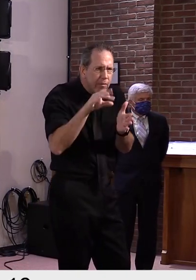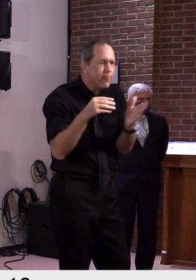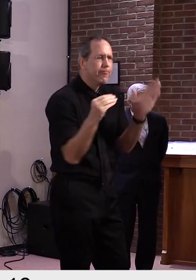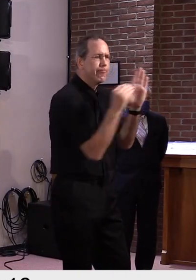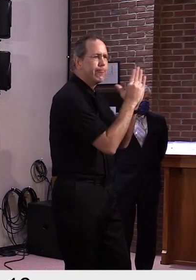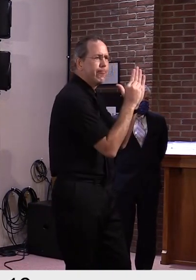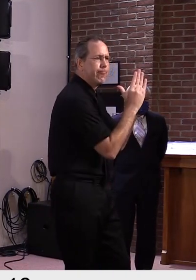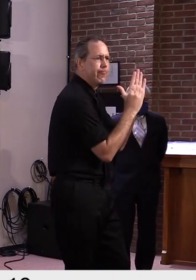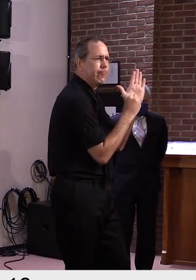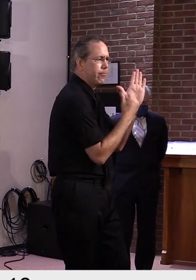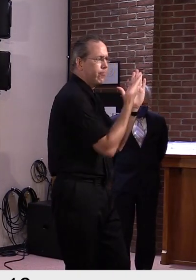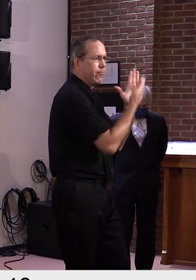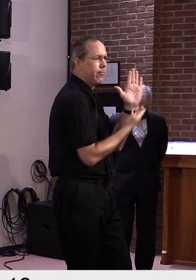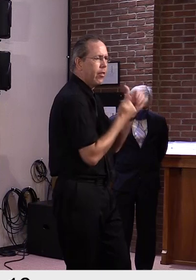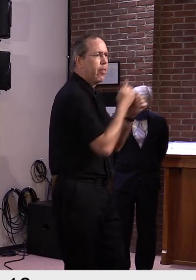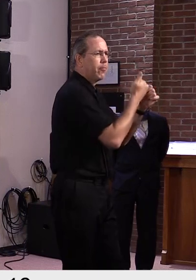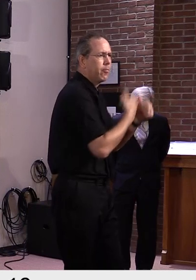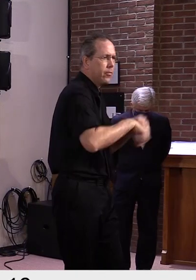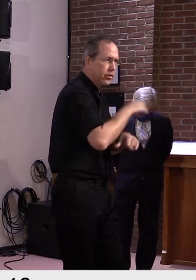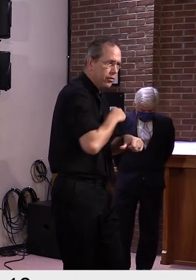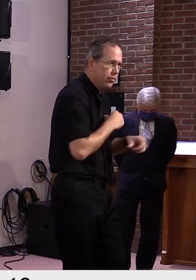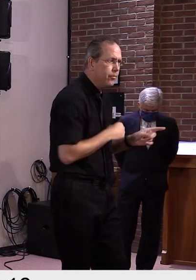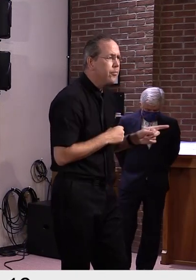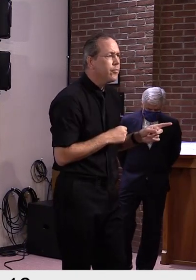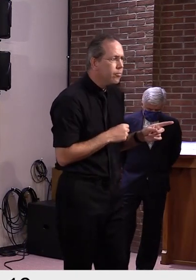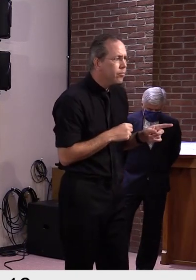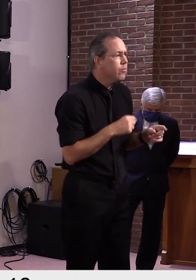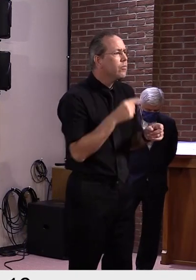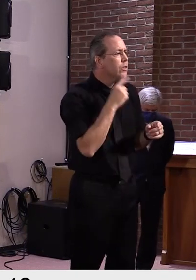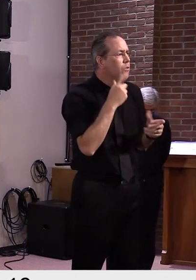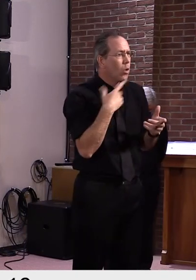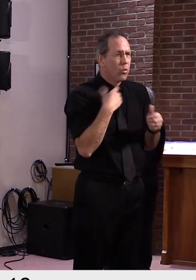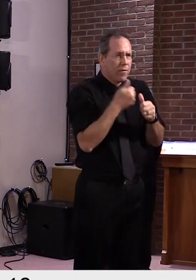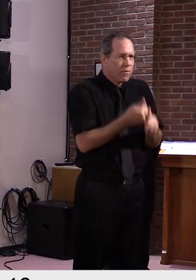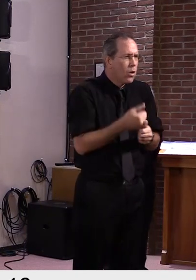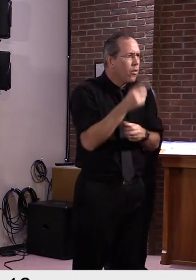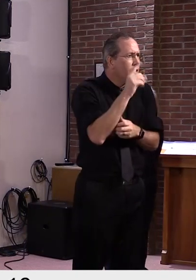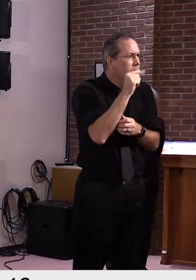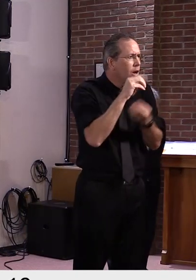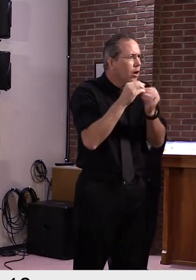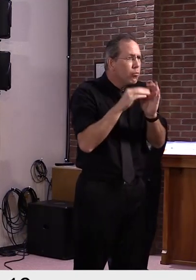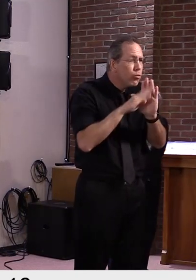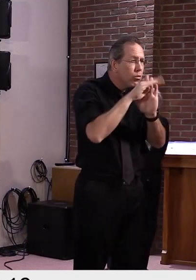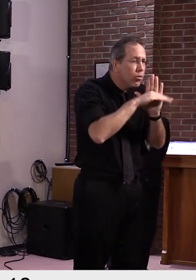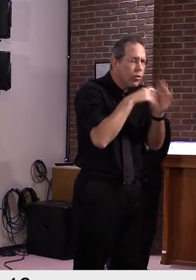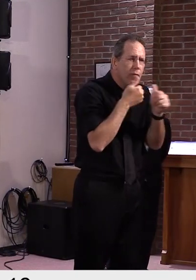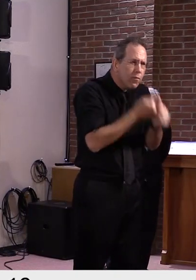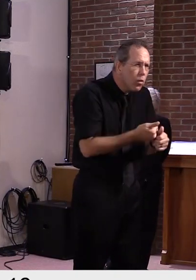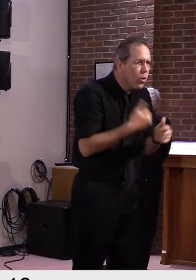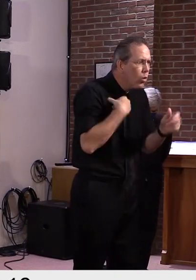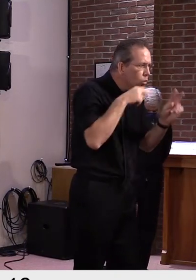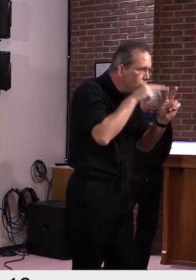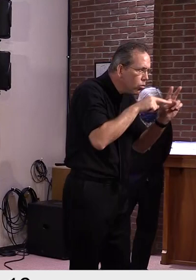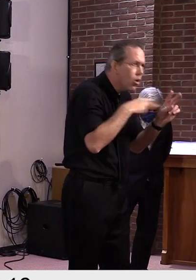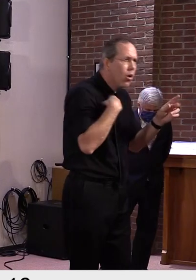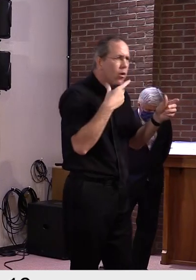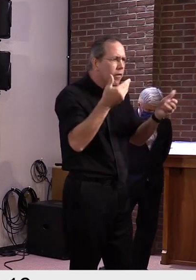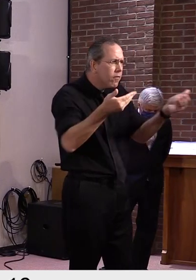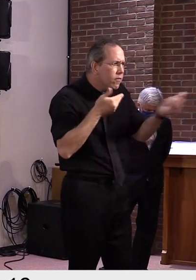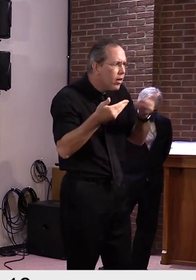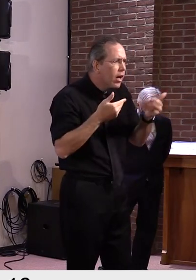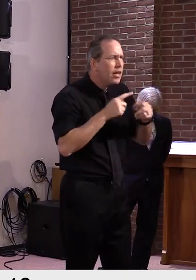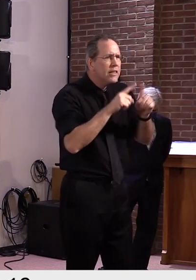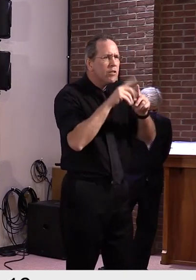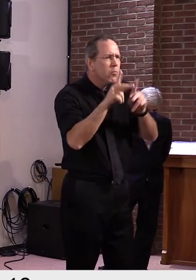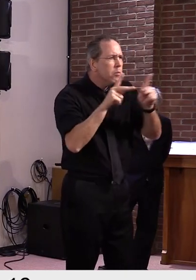uh, in good faith and have actually worked hard with a variety of different stakeholders to do what we can to ensure